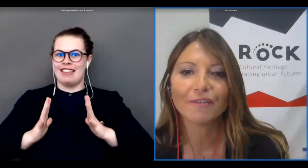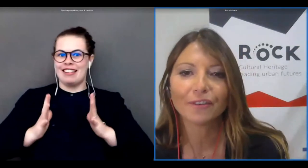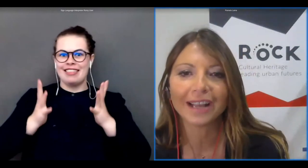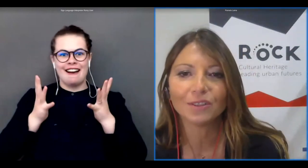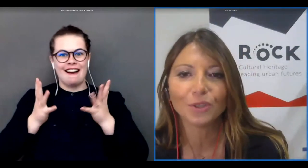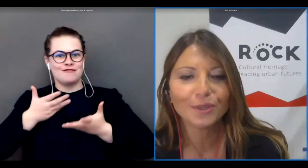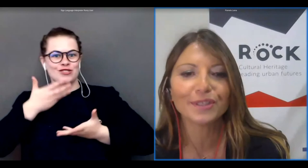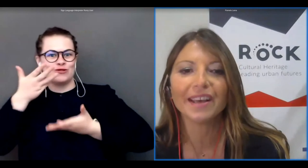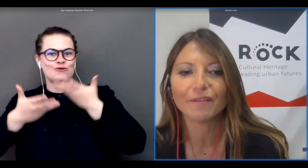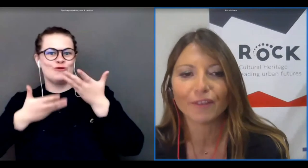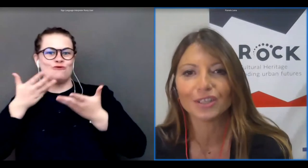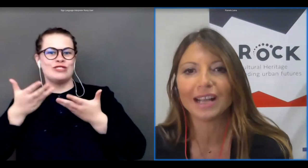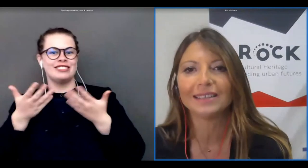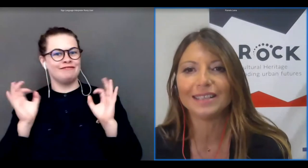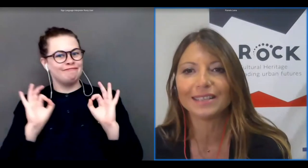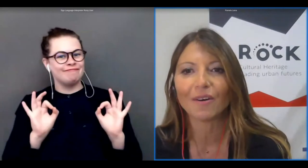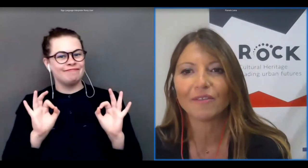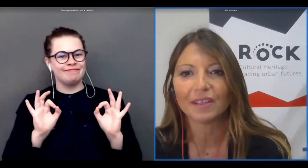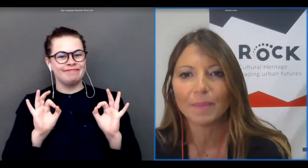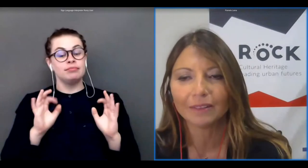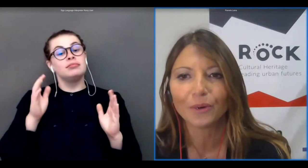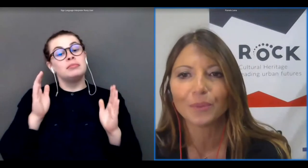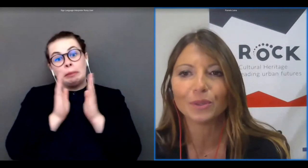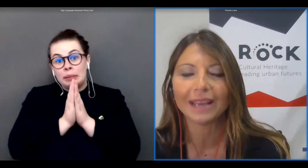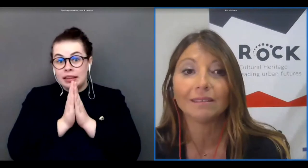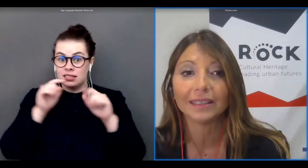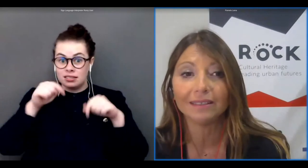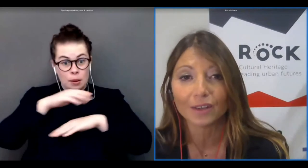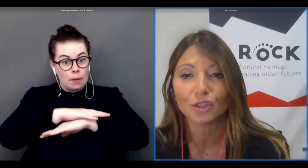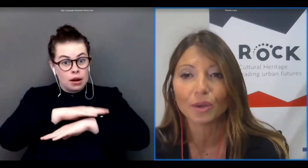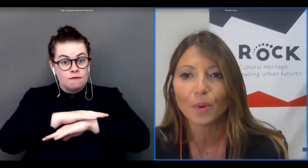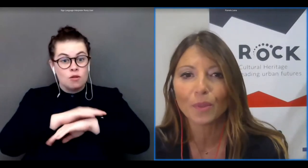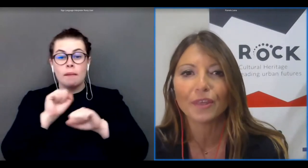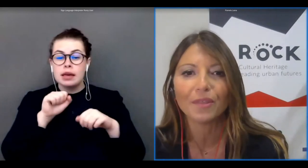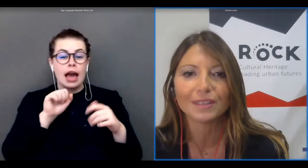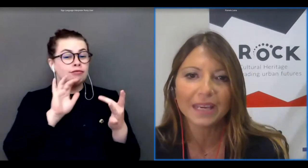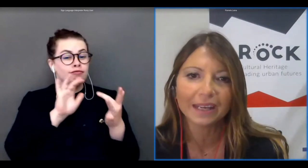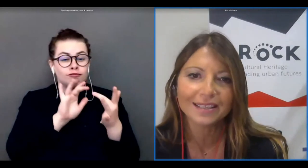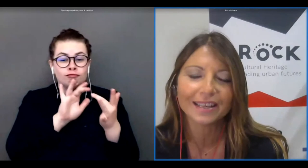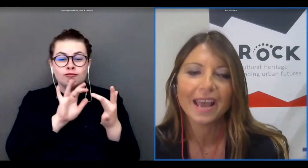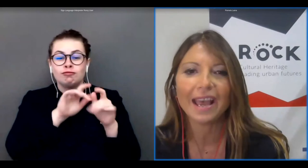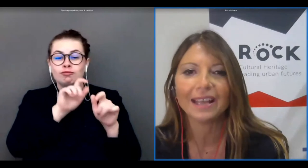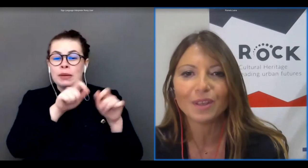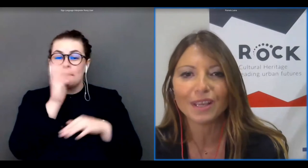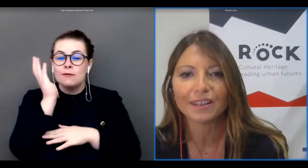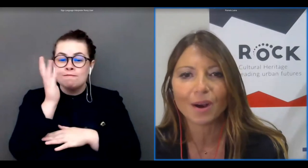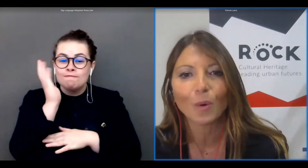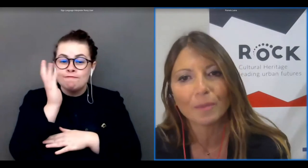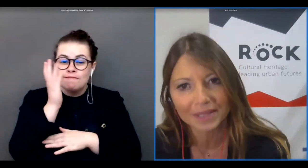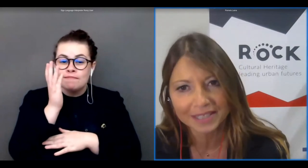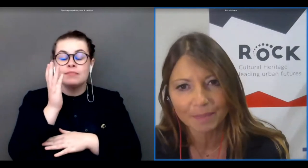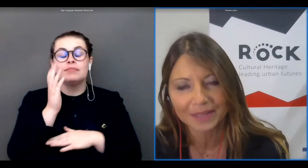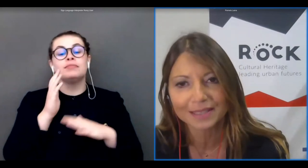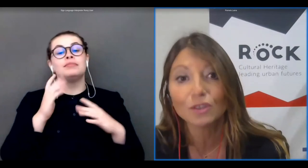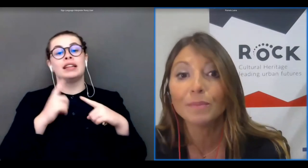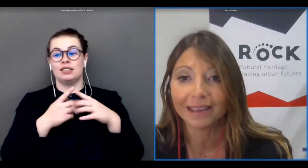don't forget to use the functionalities of the platform to get in touch both with the speakers and with all